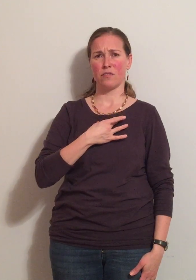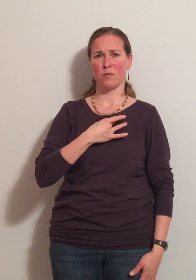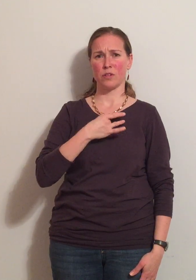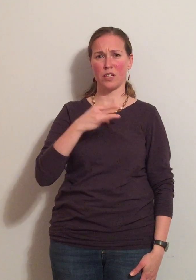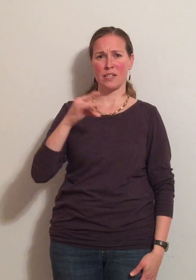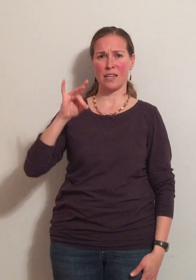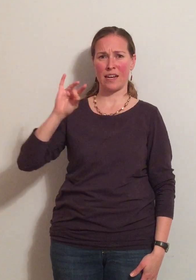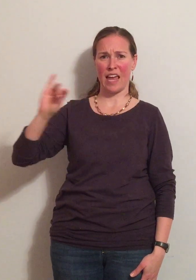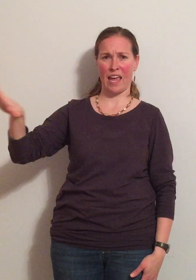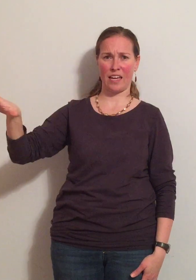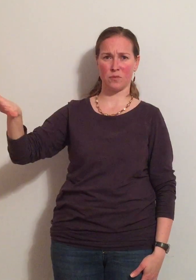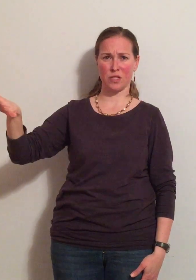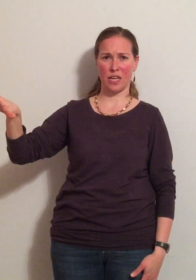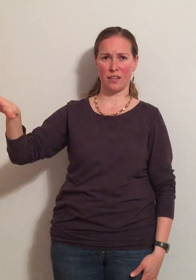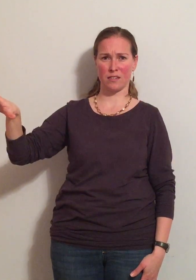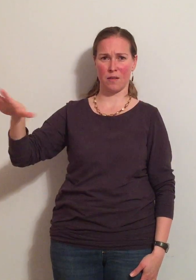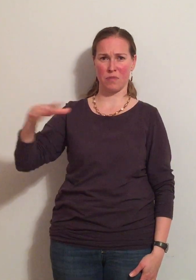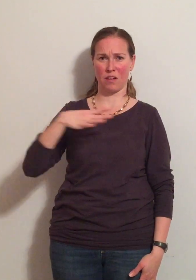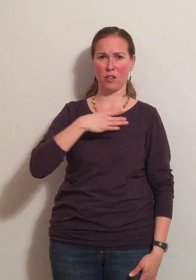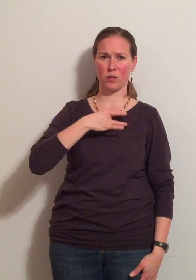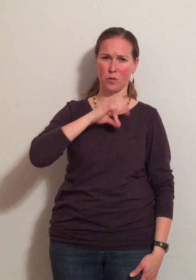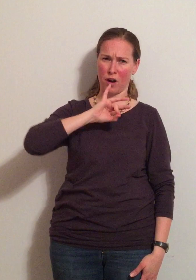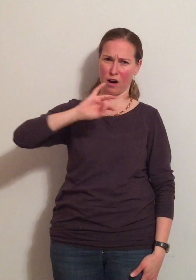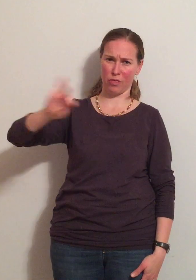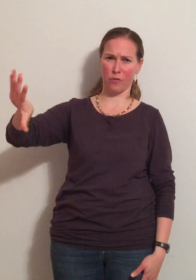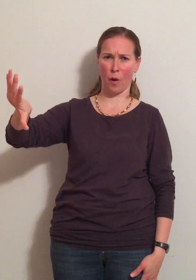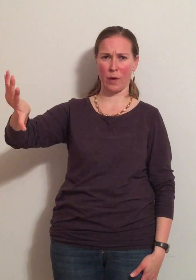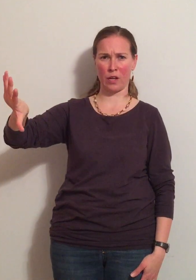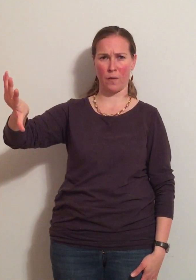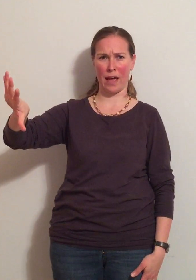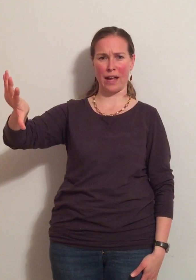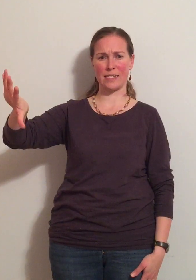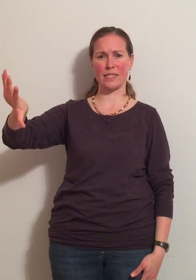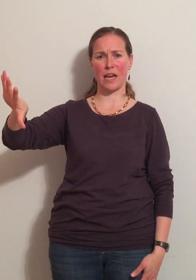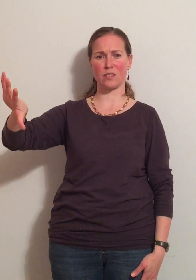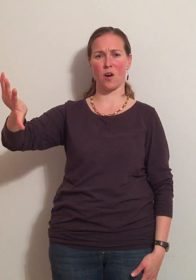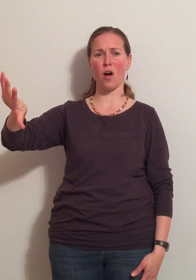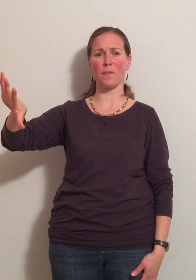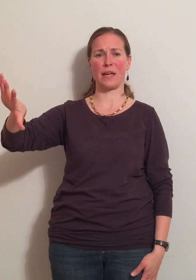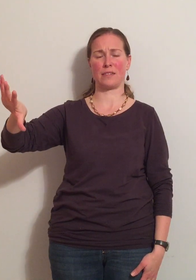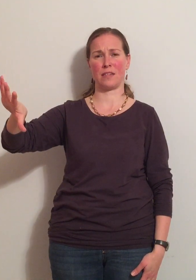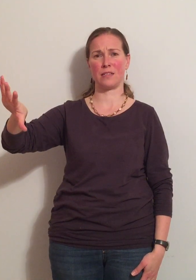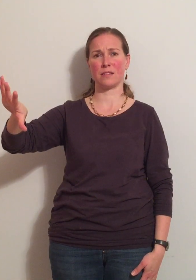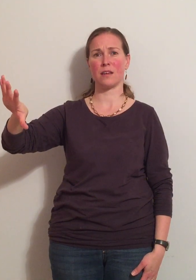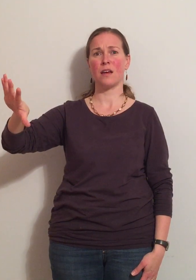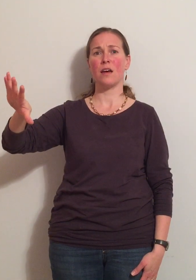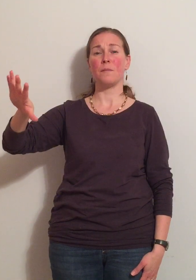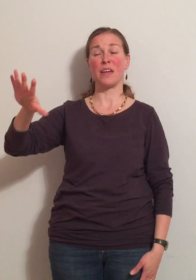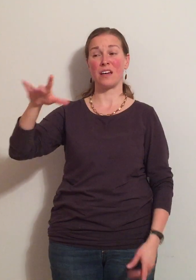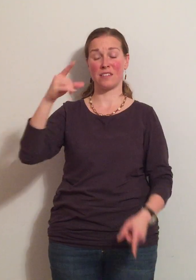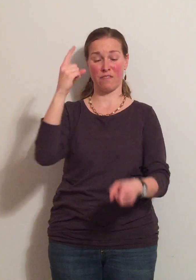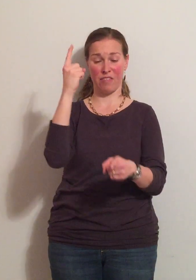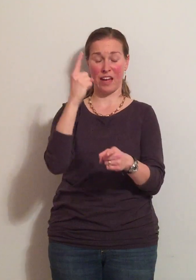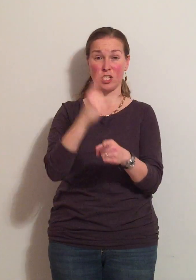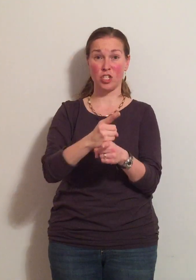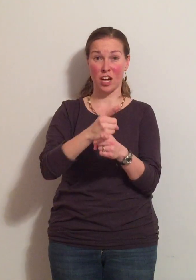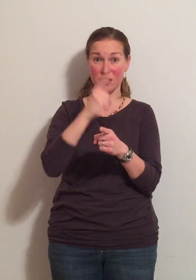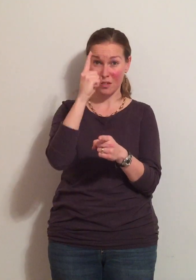We're going to sign hate. We're taking something close to our heart and throwing it away. I detest all my sins because of thy just